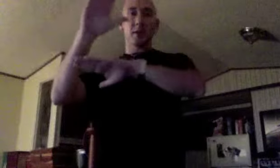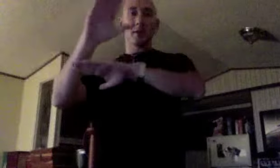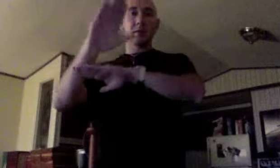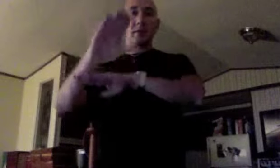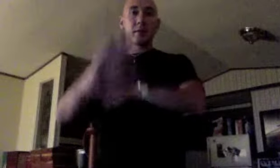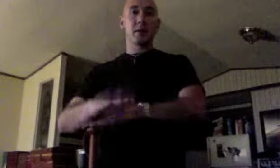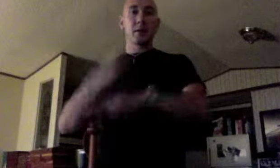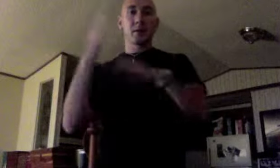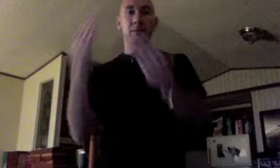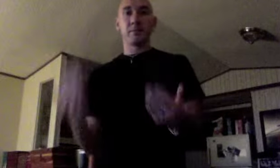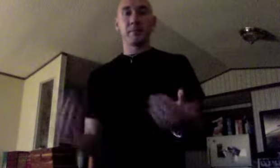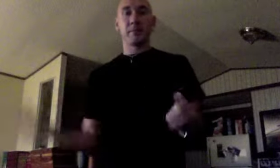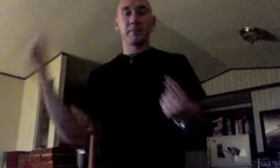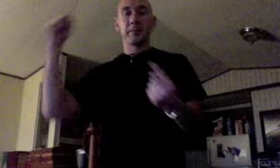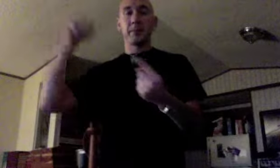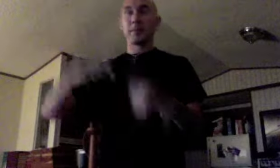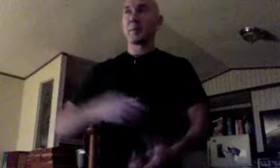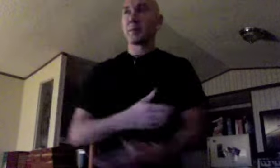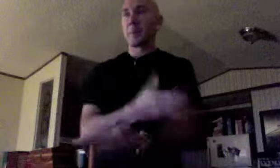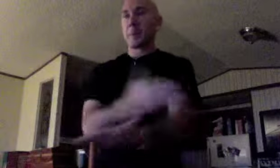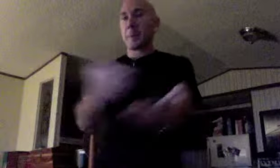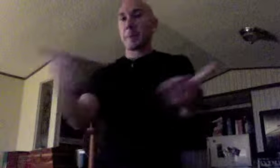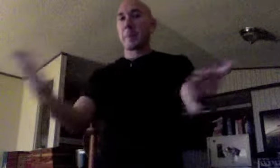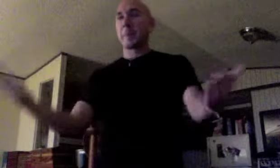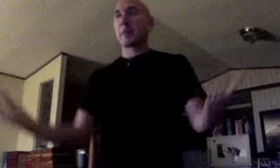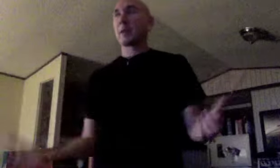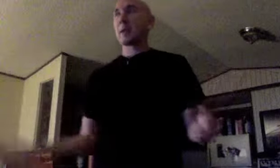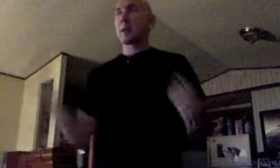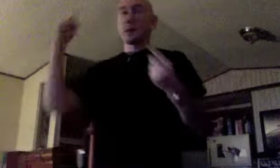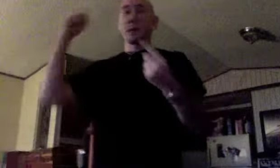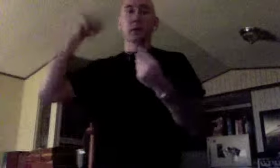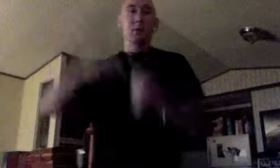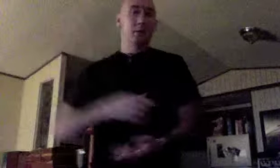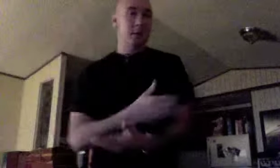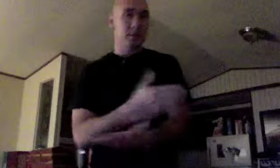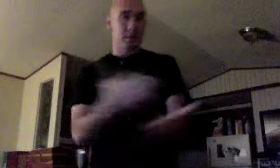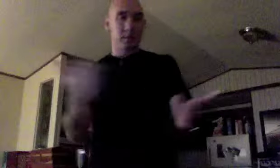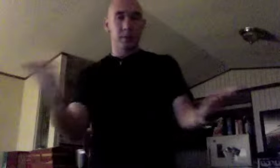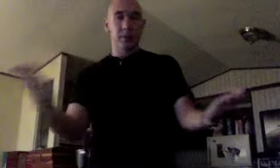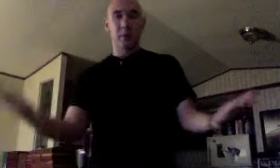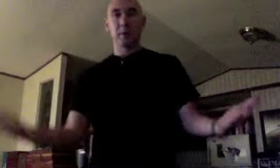Now unto you, unto you,